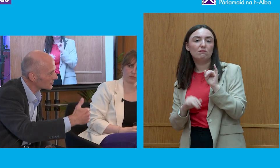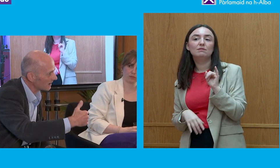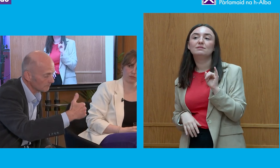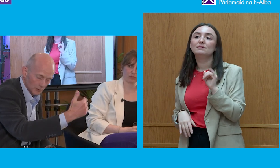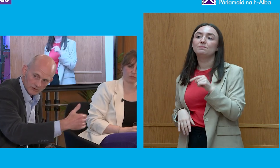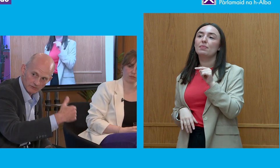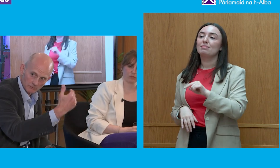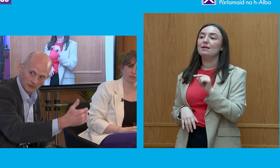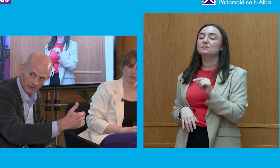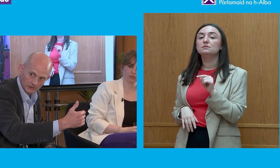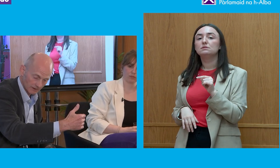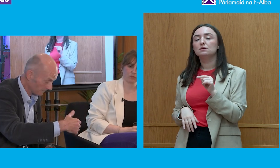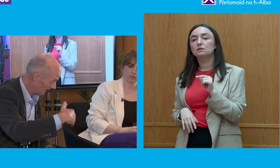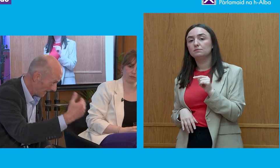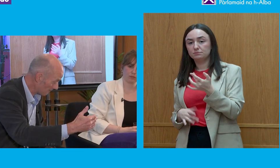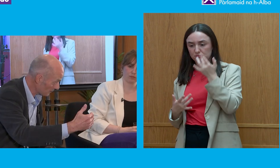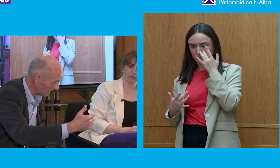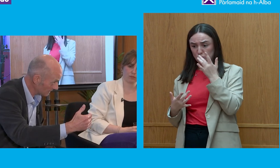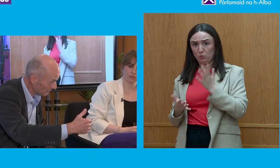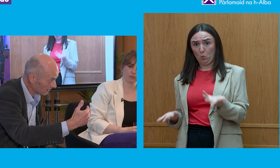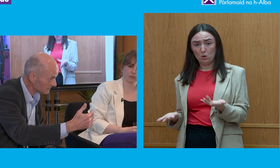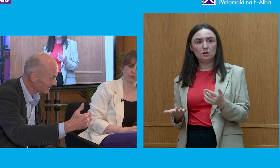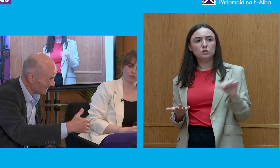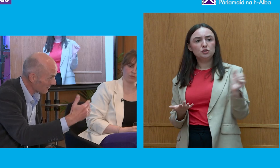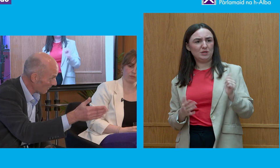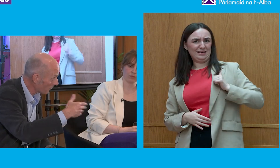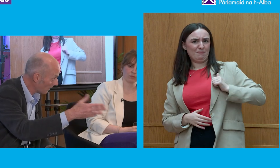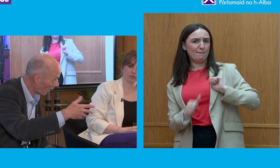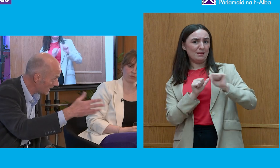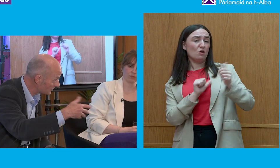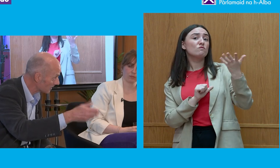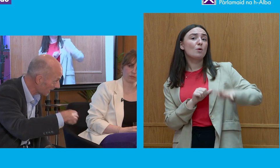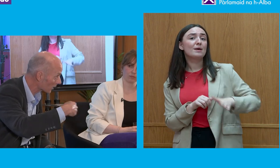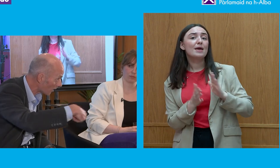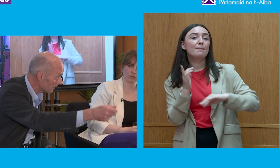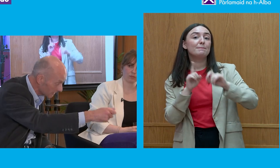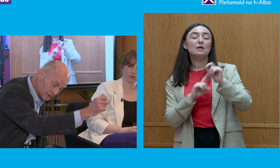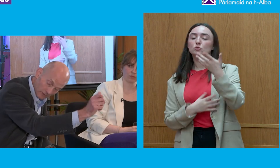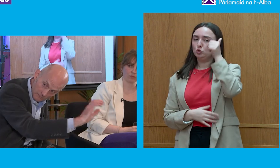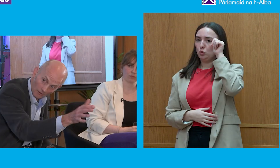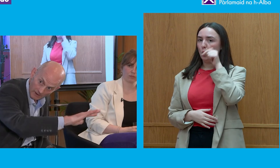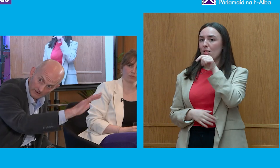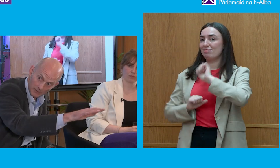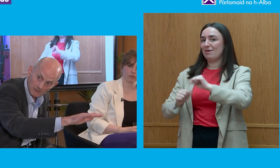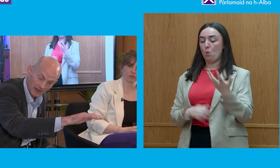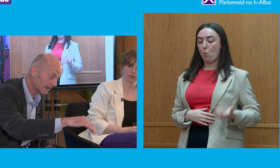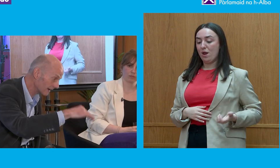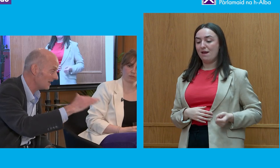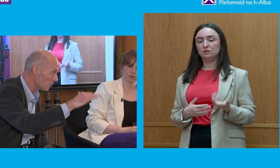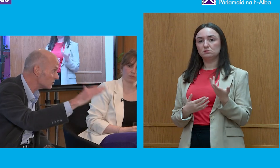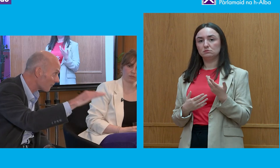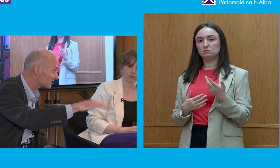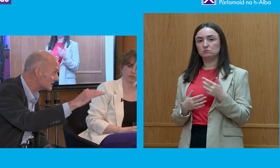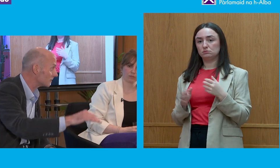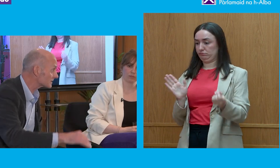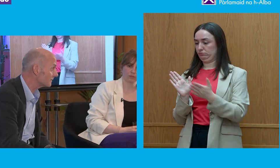to try and boost the remuneration of MPs because their wage that they got sort of on the pay packet